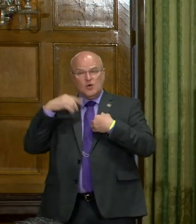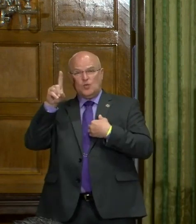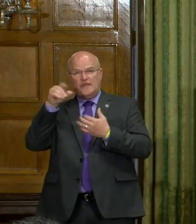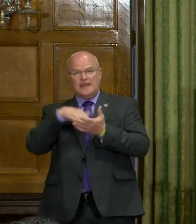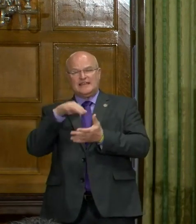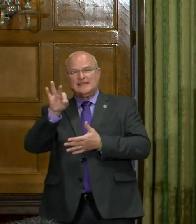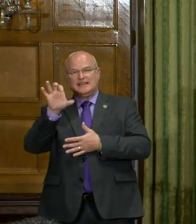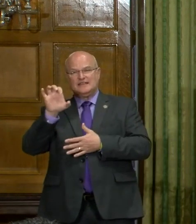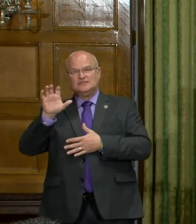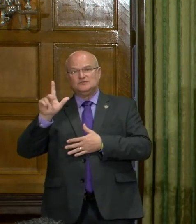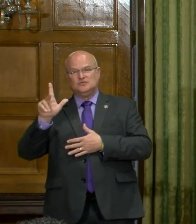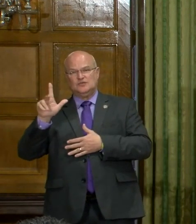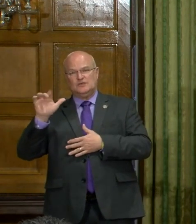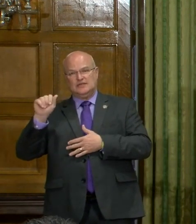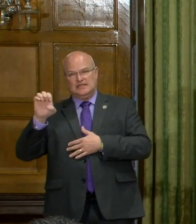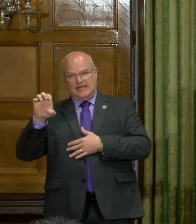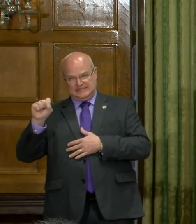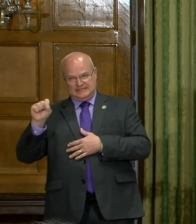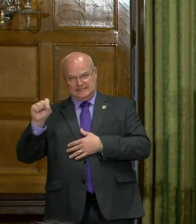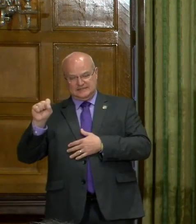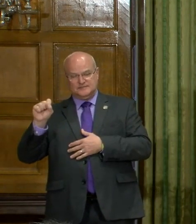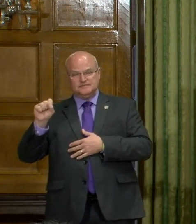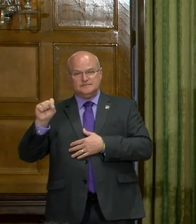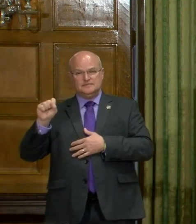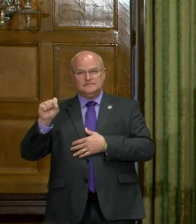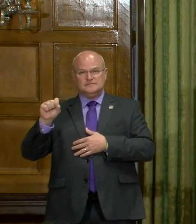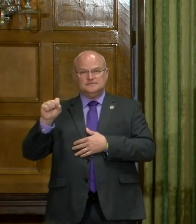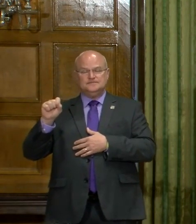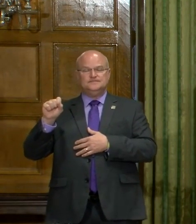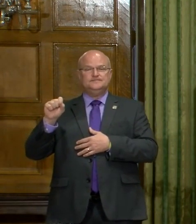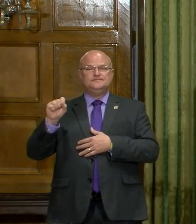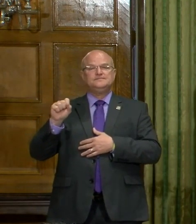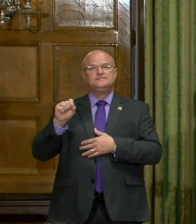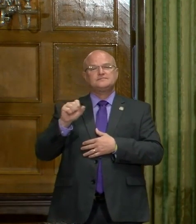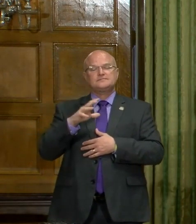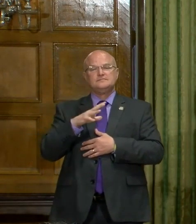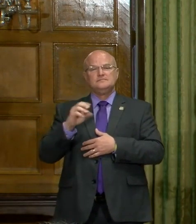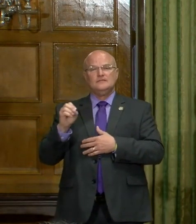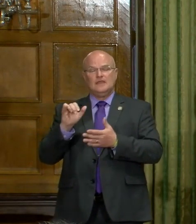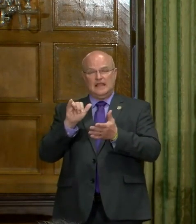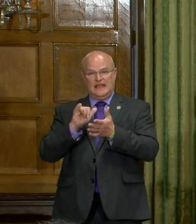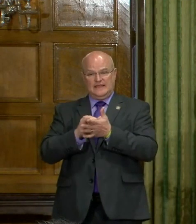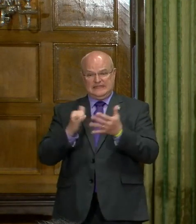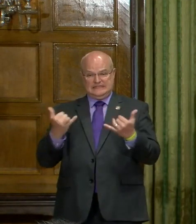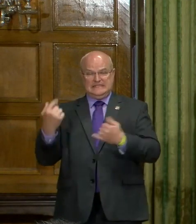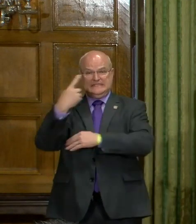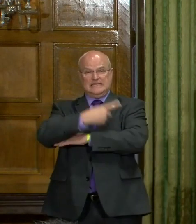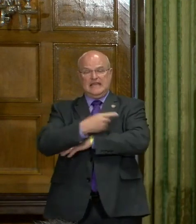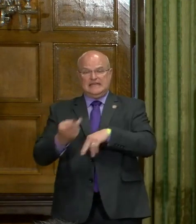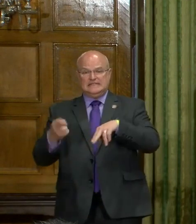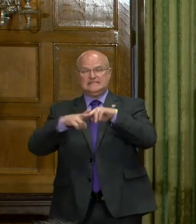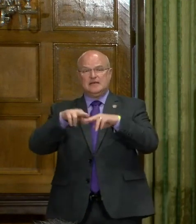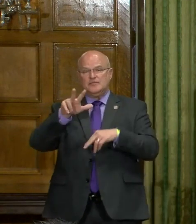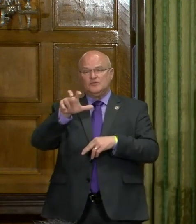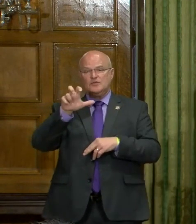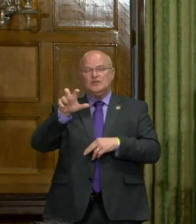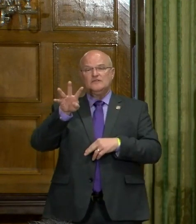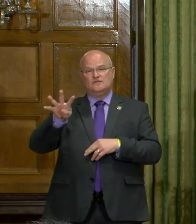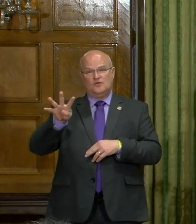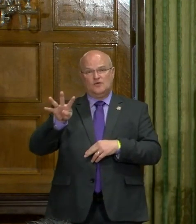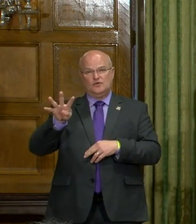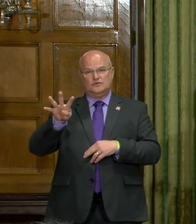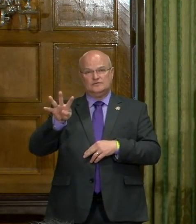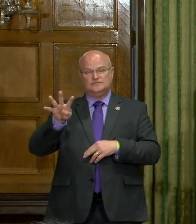,923 cases in Arkansas. That today is up 304